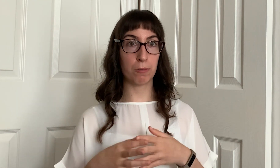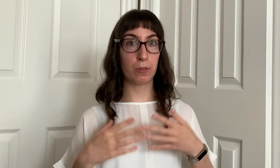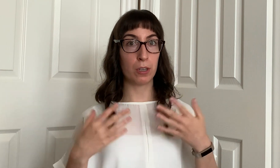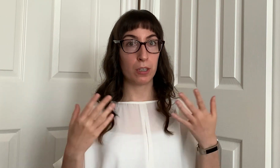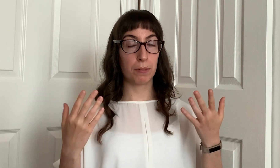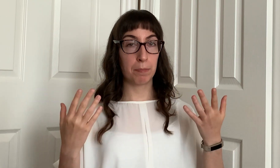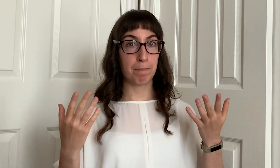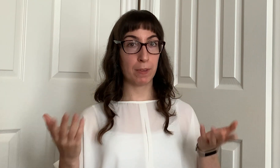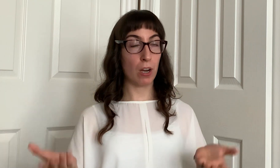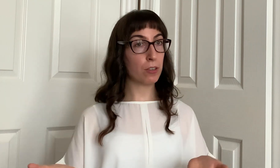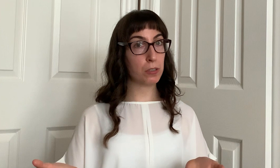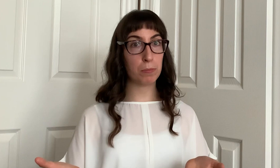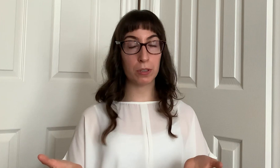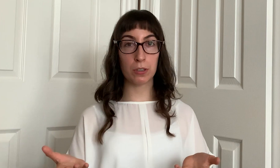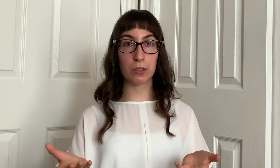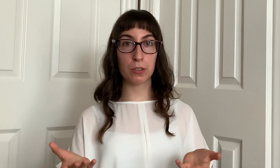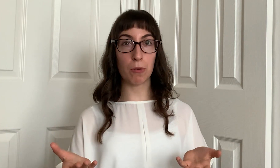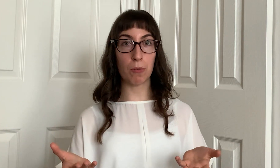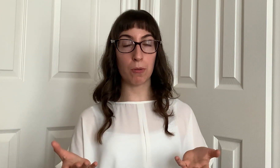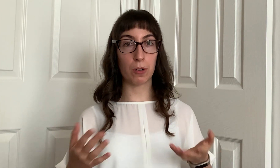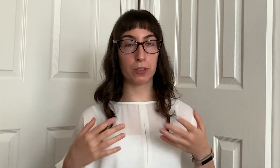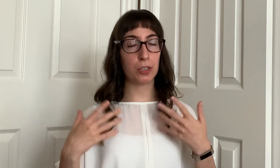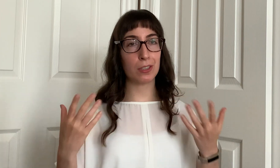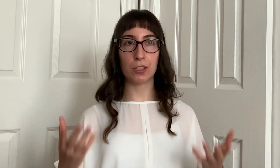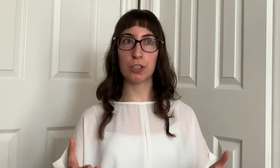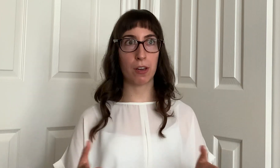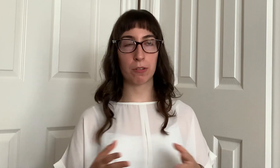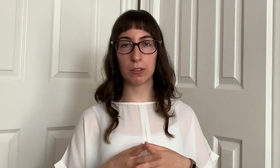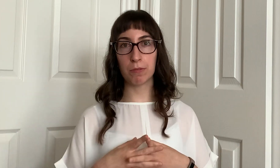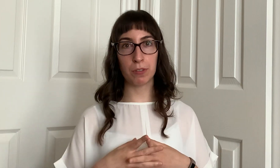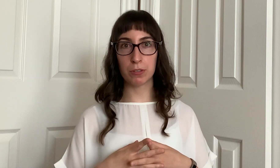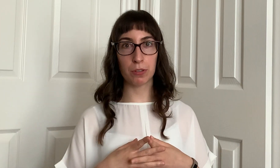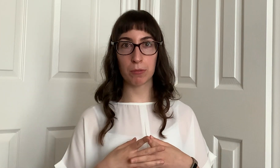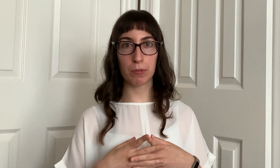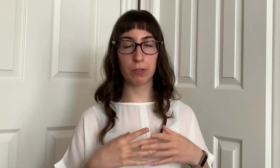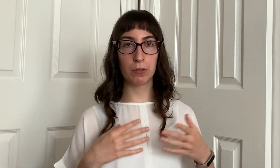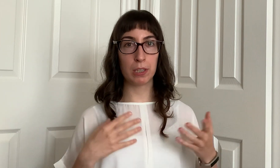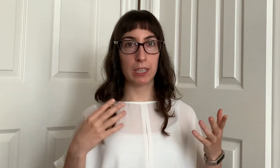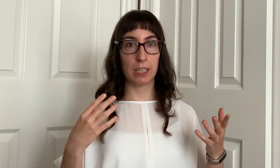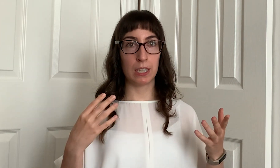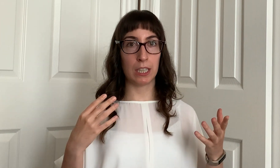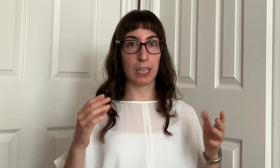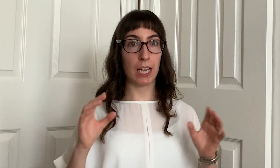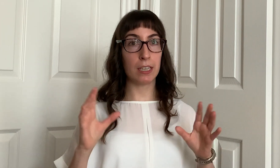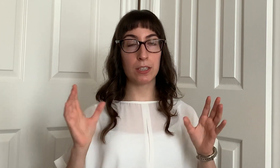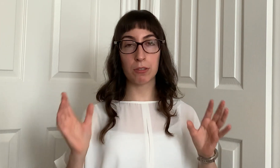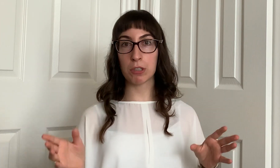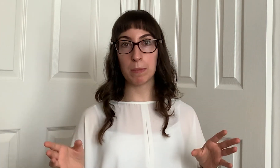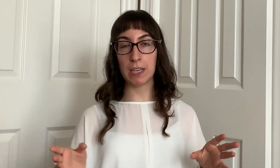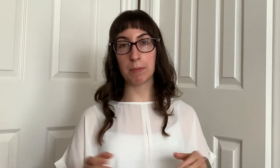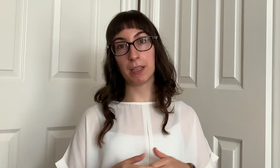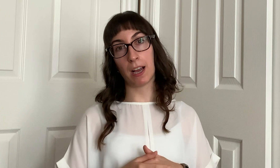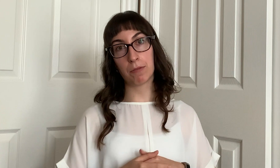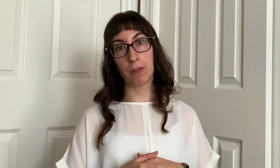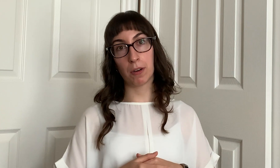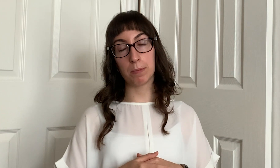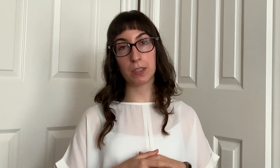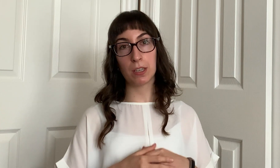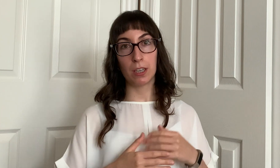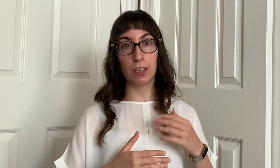customers or just in general filter through any social media platforms you know